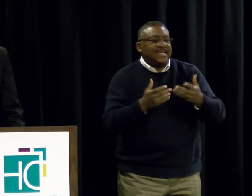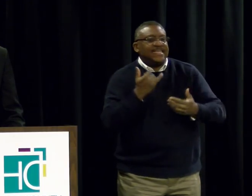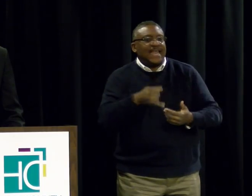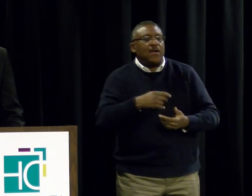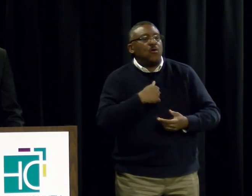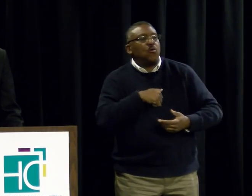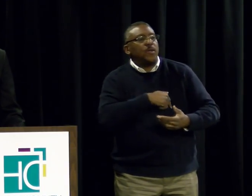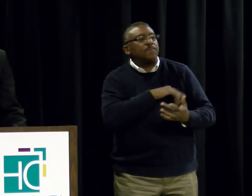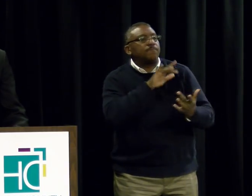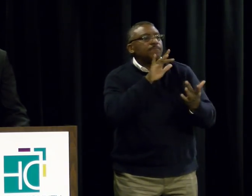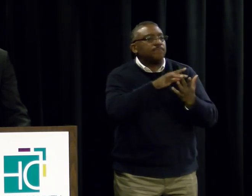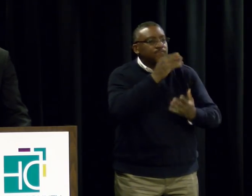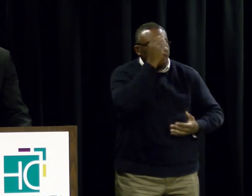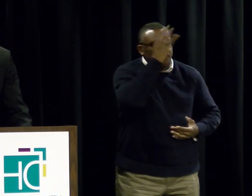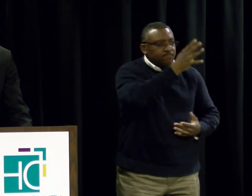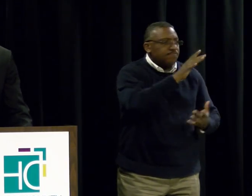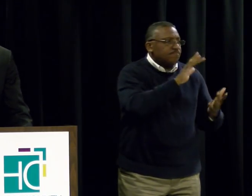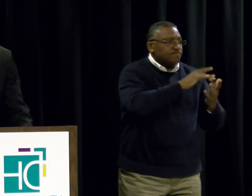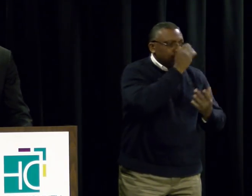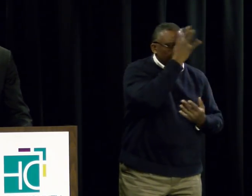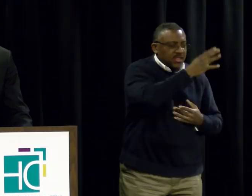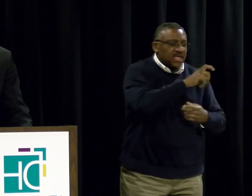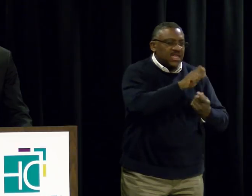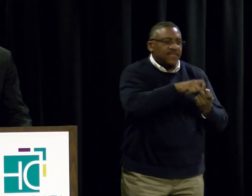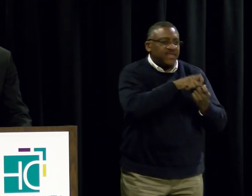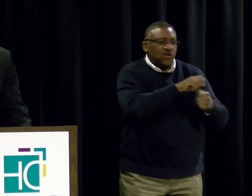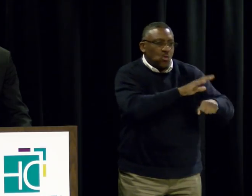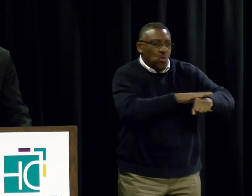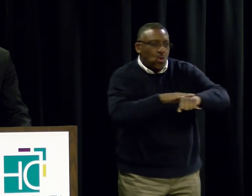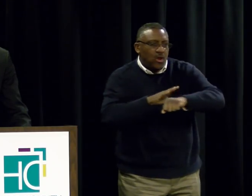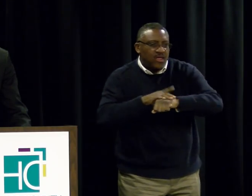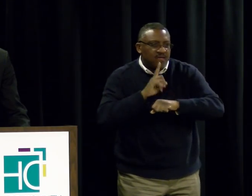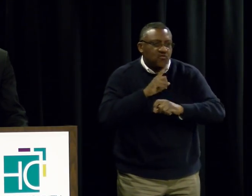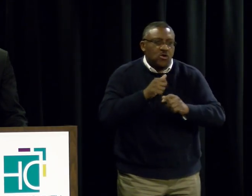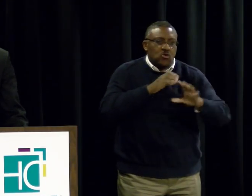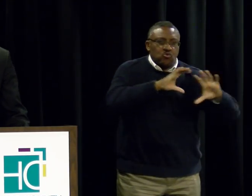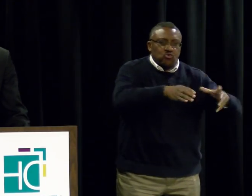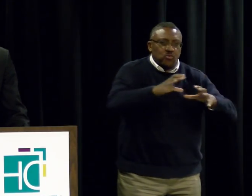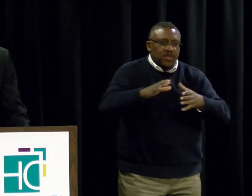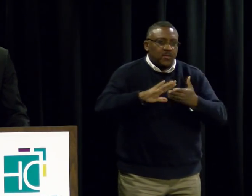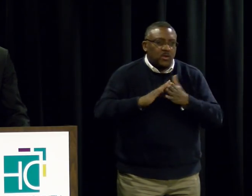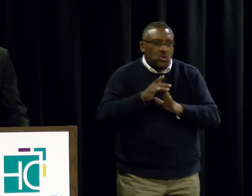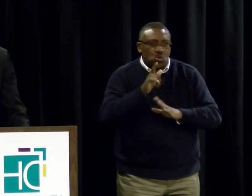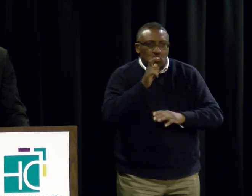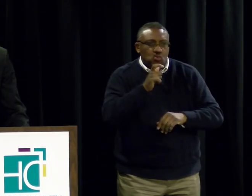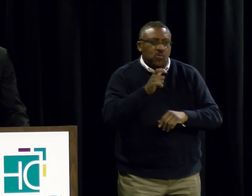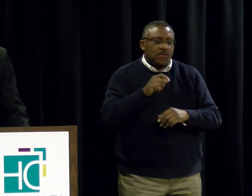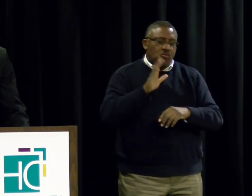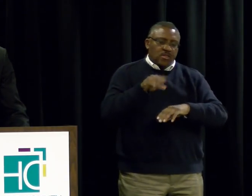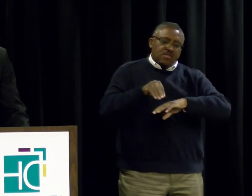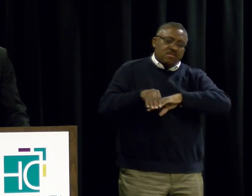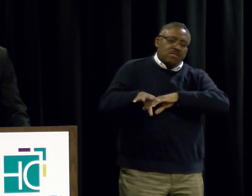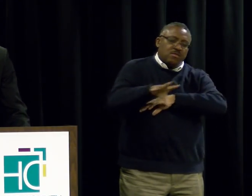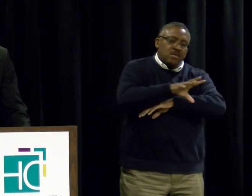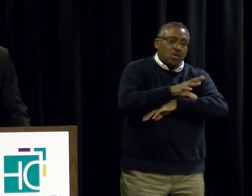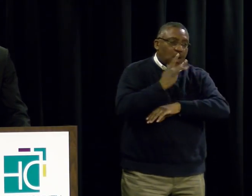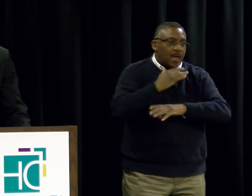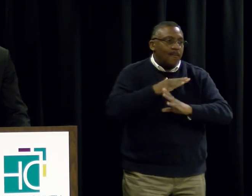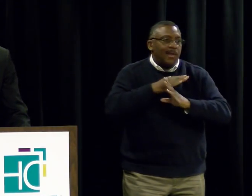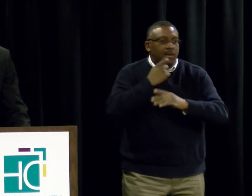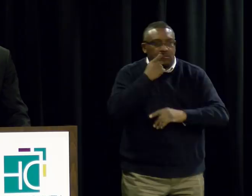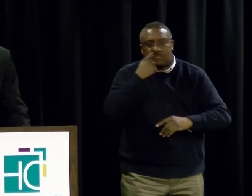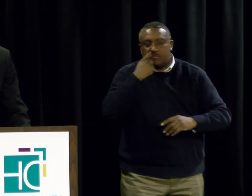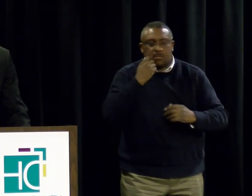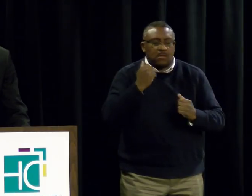targeted, specific warnings to the communities impacted in order to prevent overdoses. This